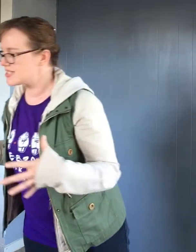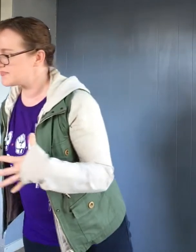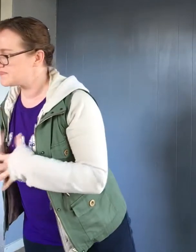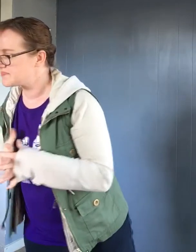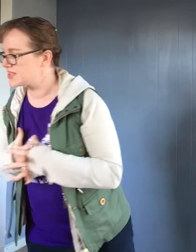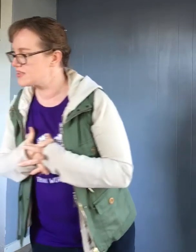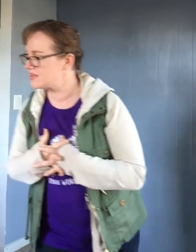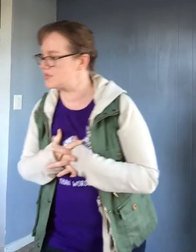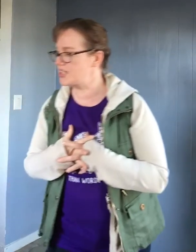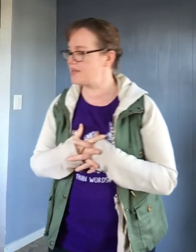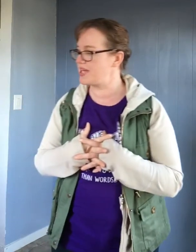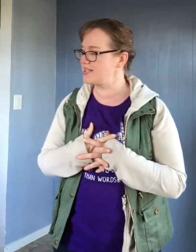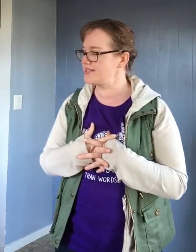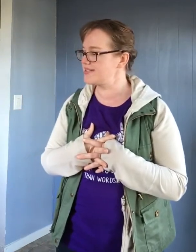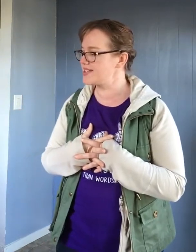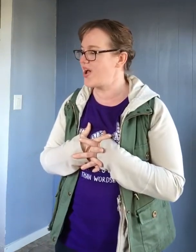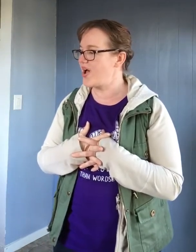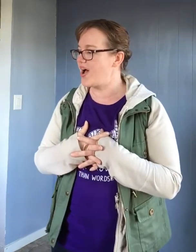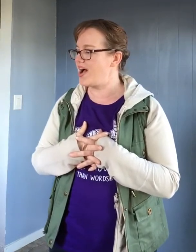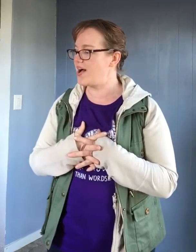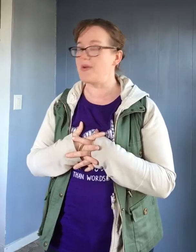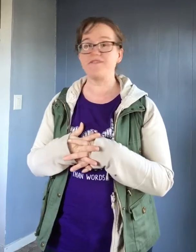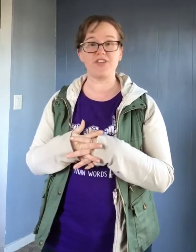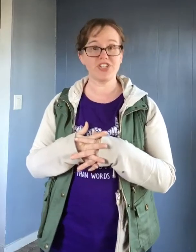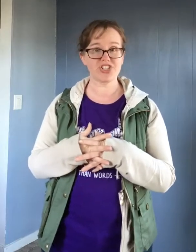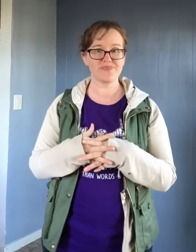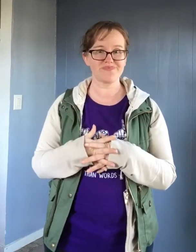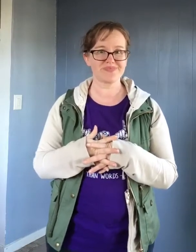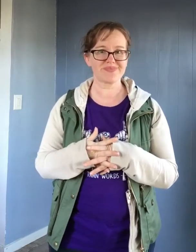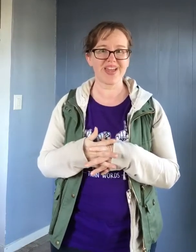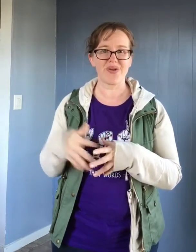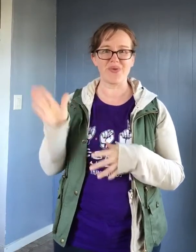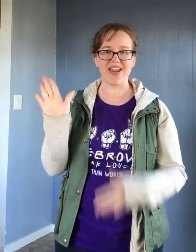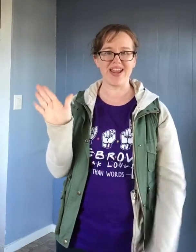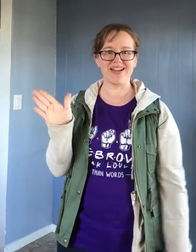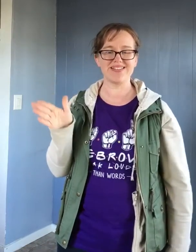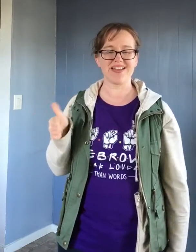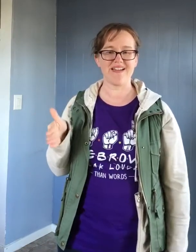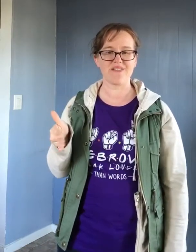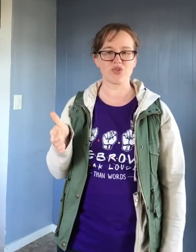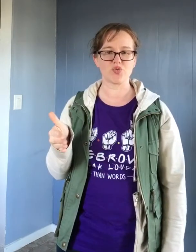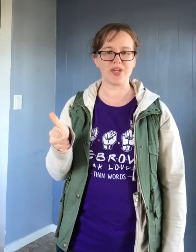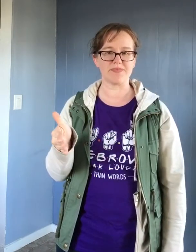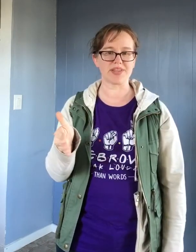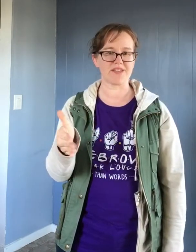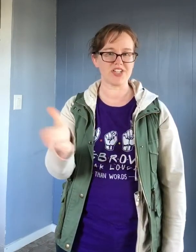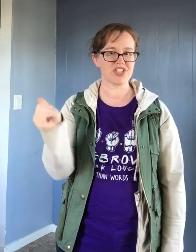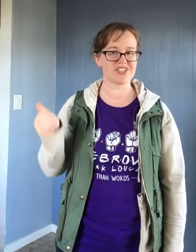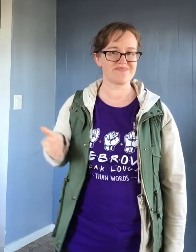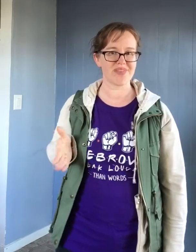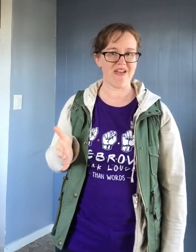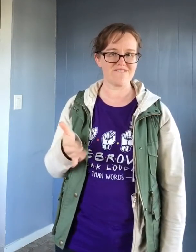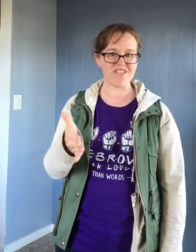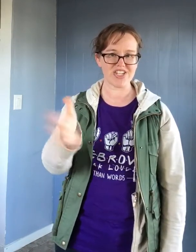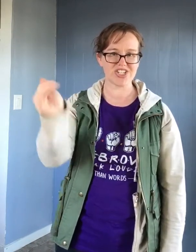And, looking at my list. Um, fish. Right hand. Swims like a fish. Fish.